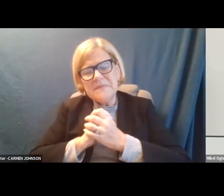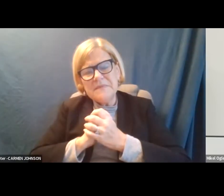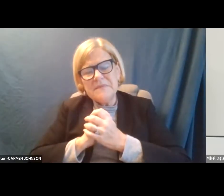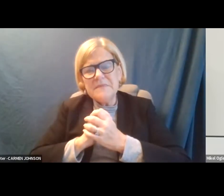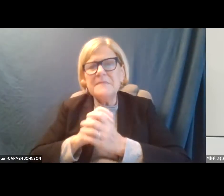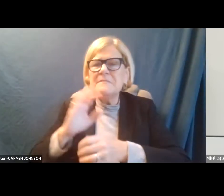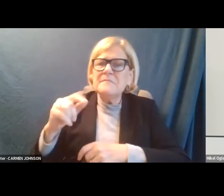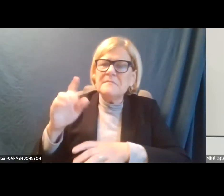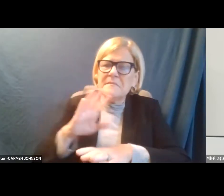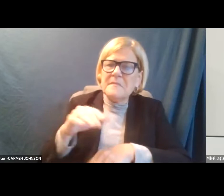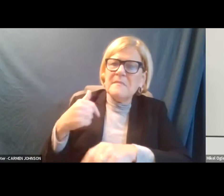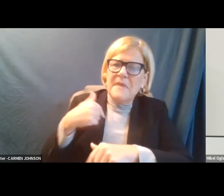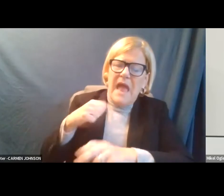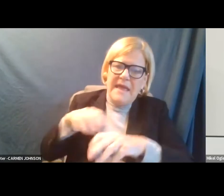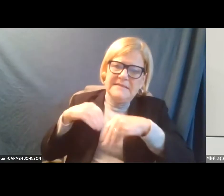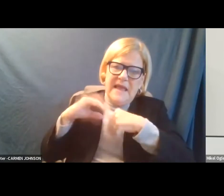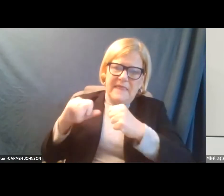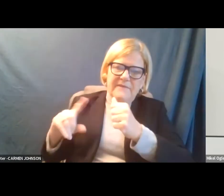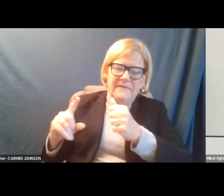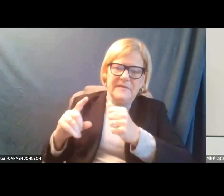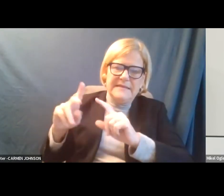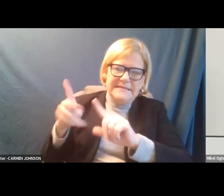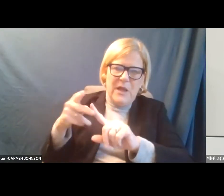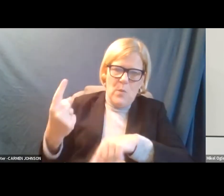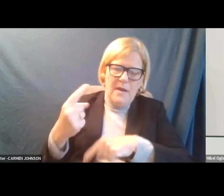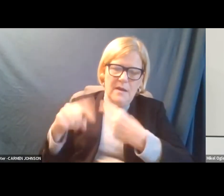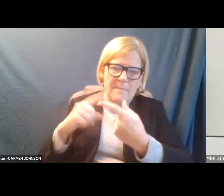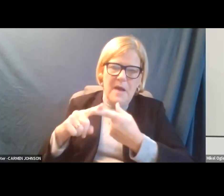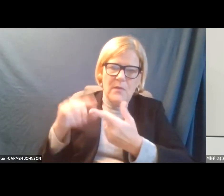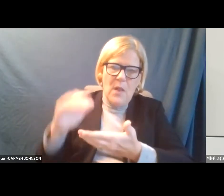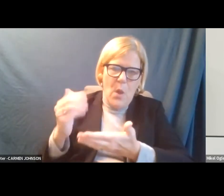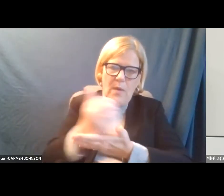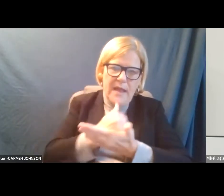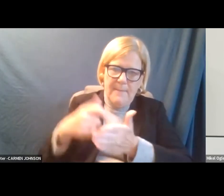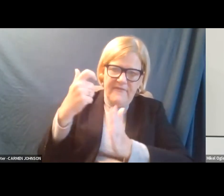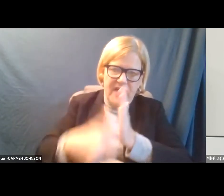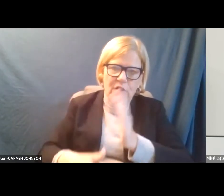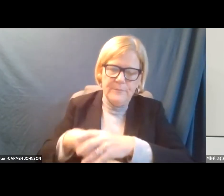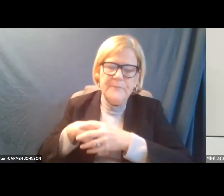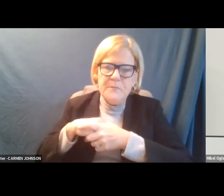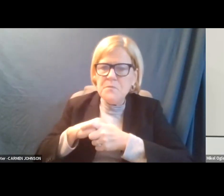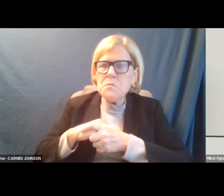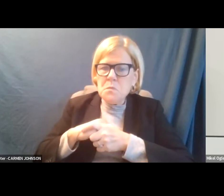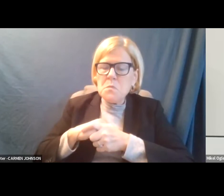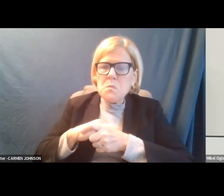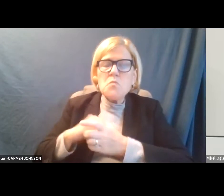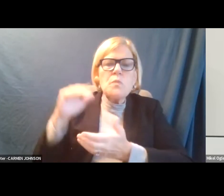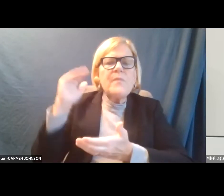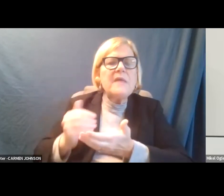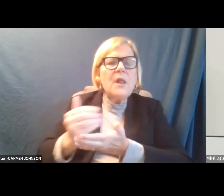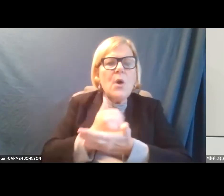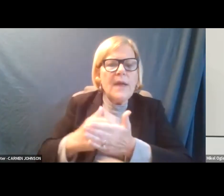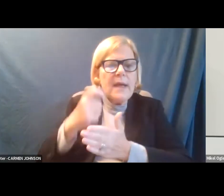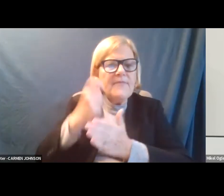I can take, I can take the first, the second one about the low income fare. So the low income fare